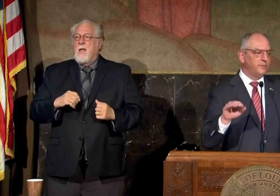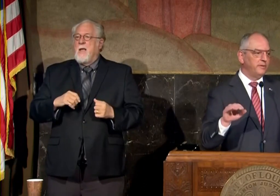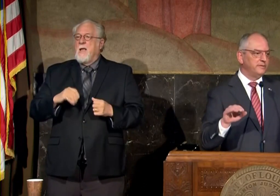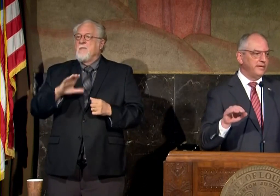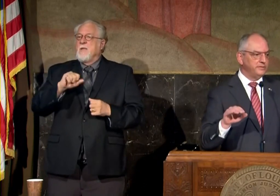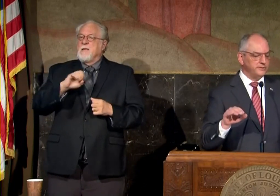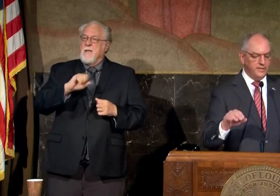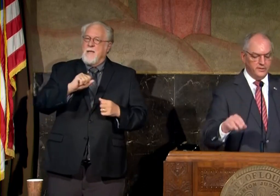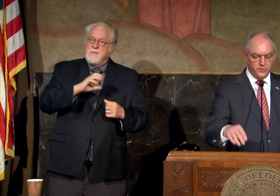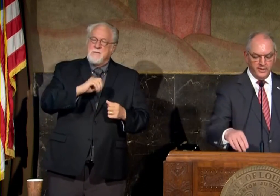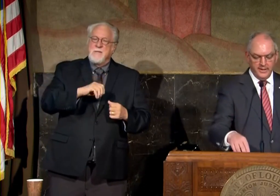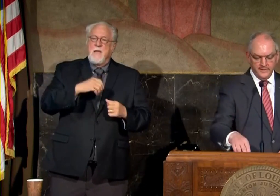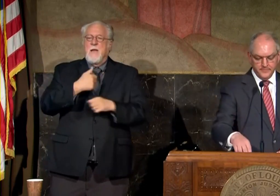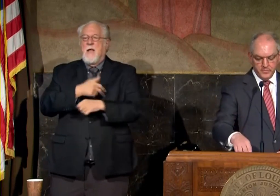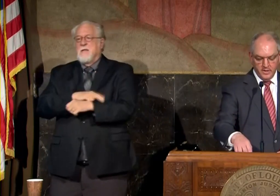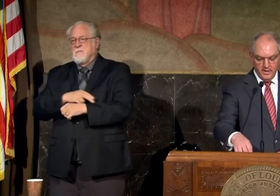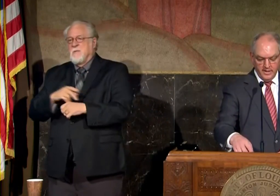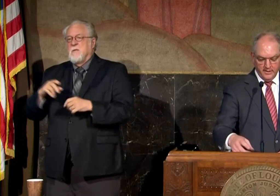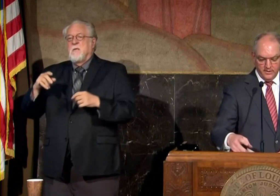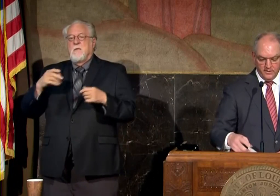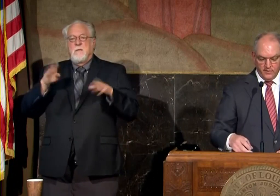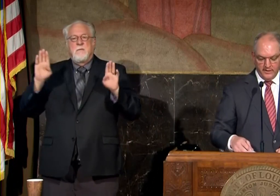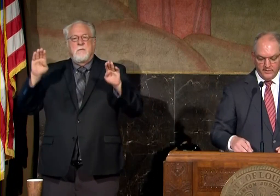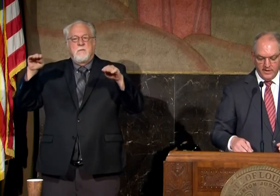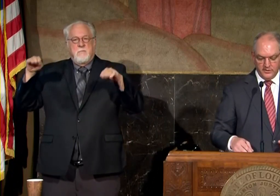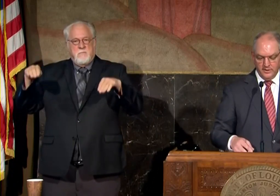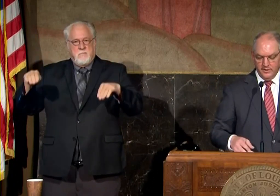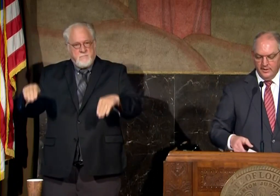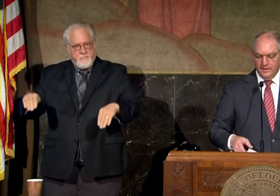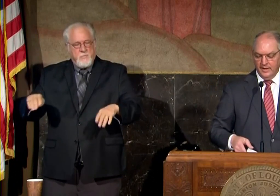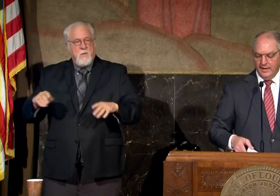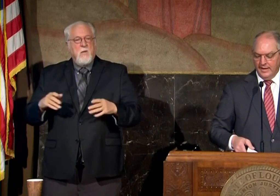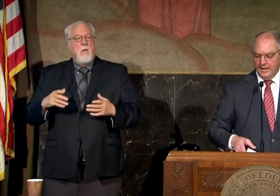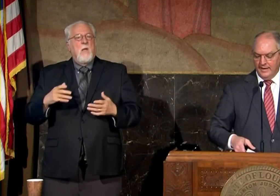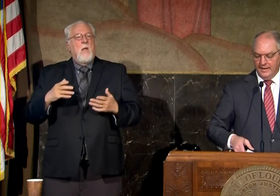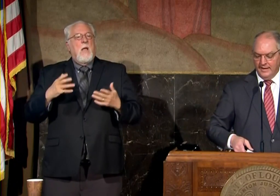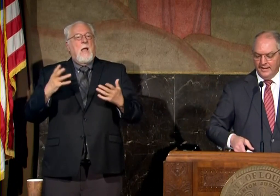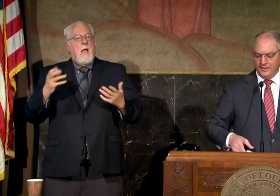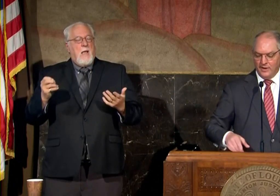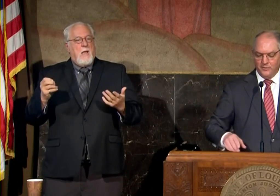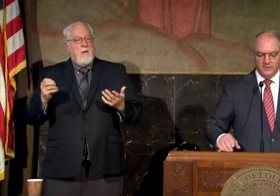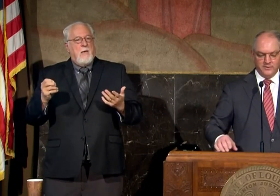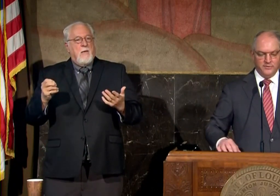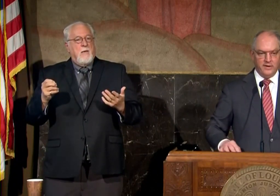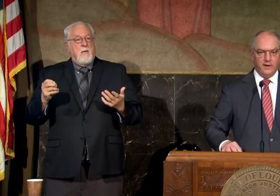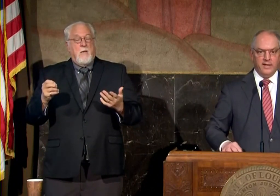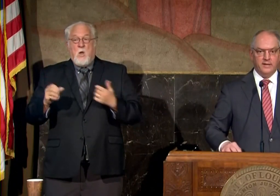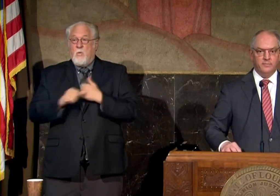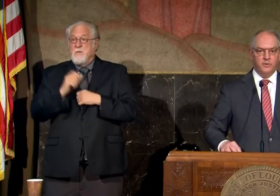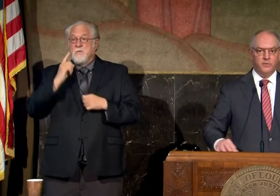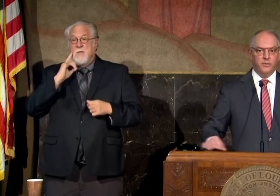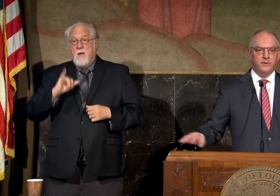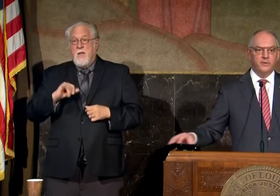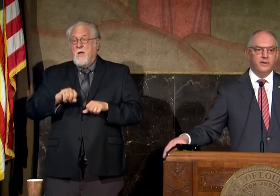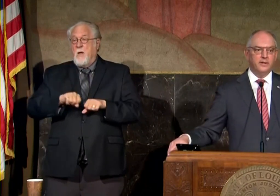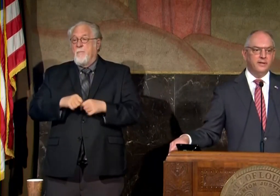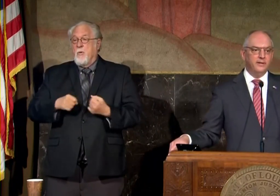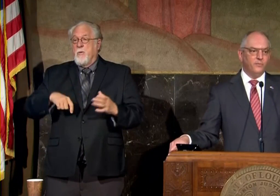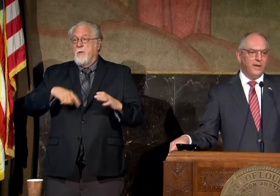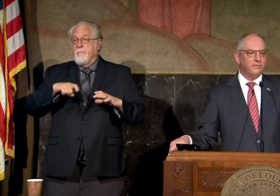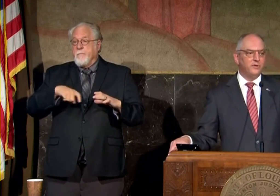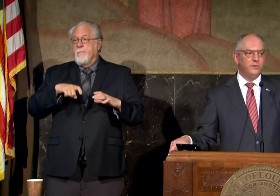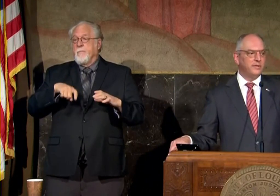the hospitalizations uh trending uh in the right direction and at great risk of sounding like a broken record